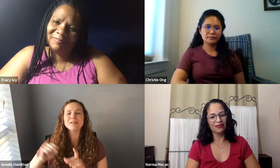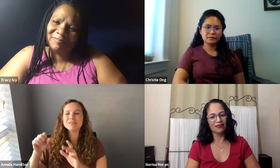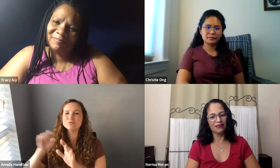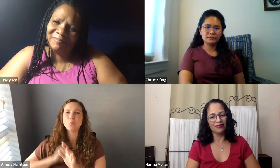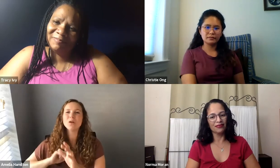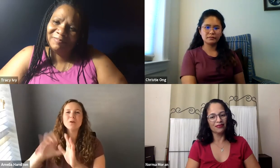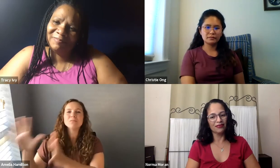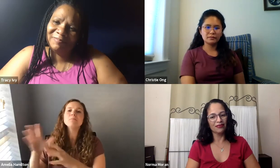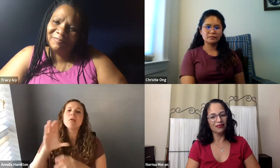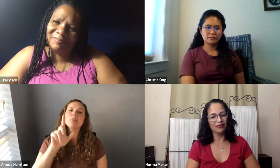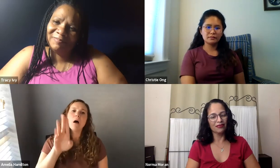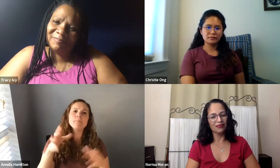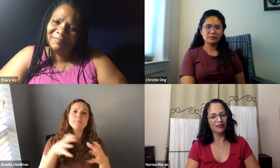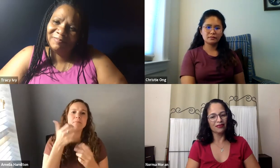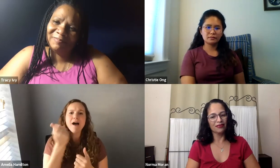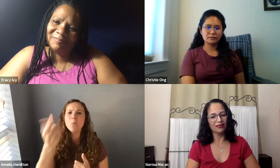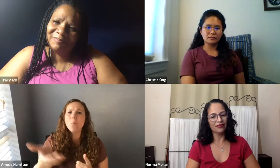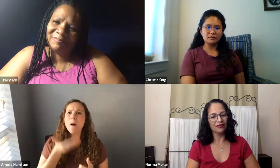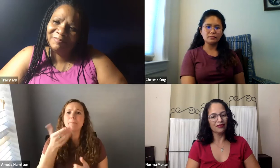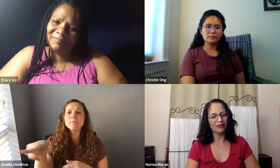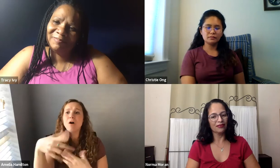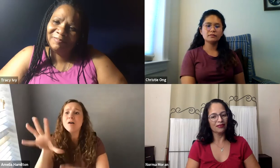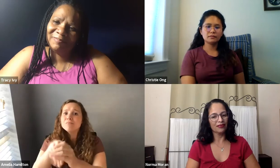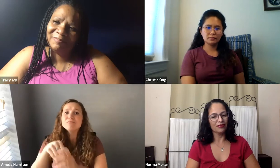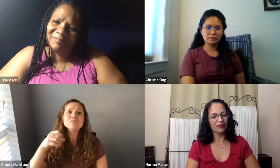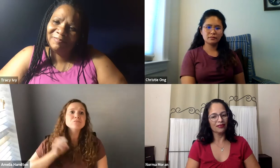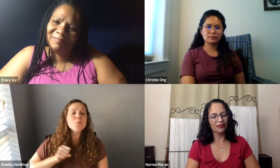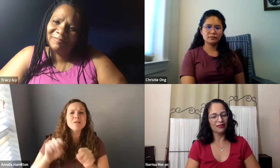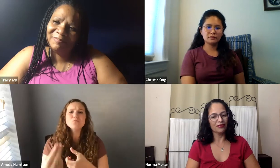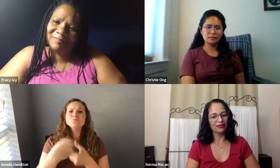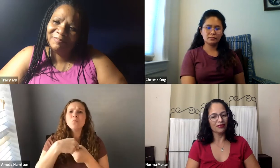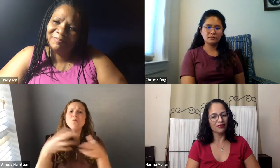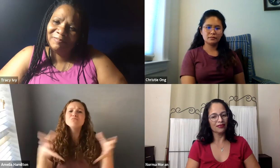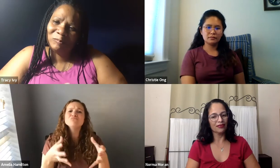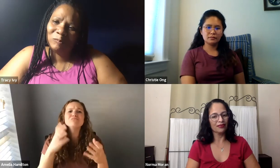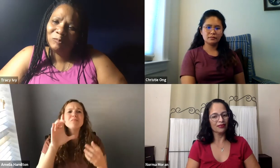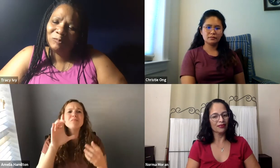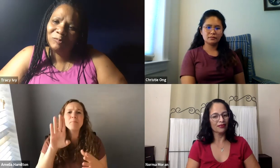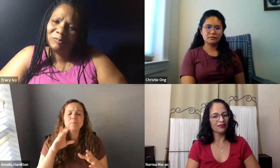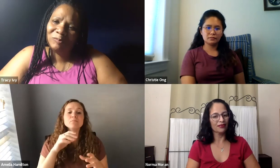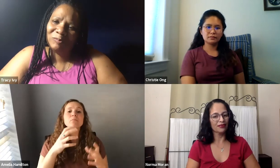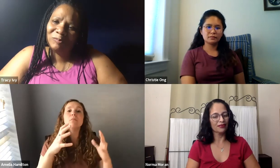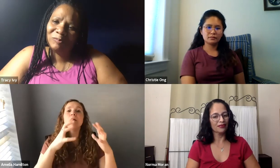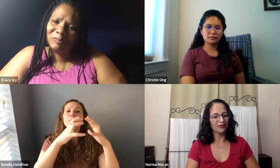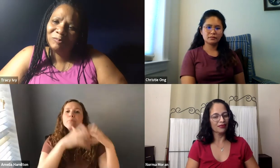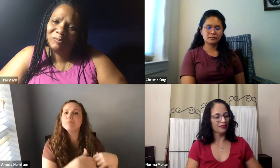It's a deaf woman group. It wasn't a fraternity or sorority. It was an organization that anyone could get involved with.